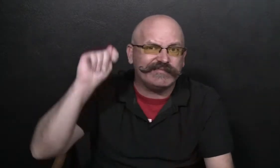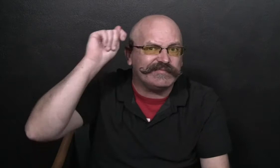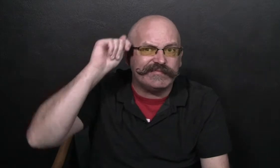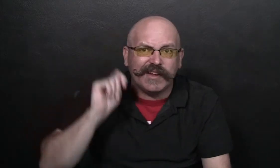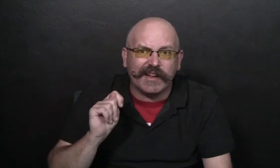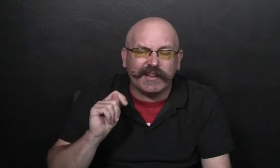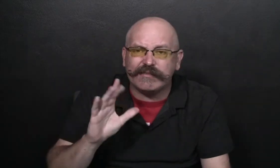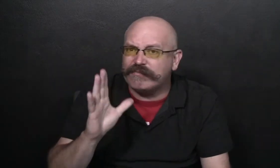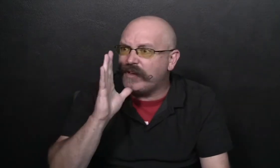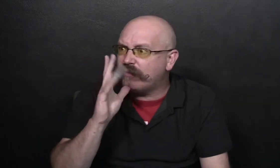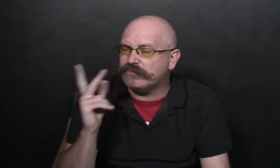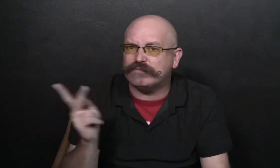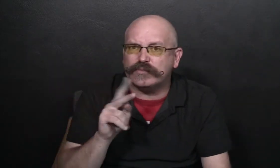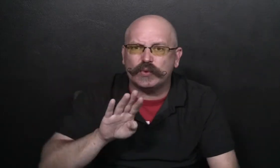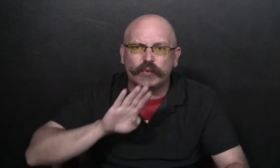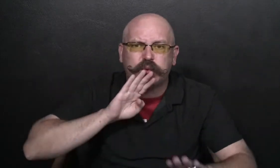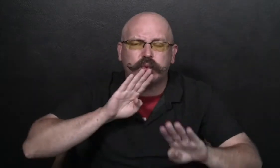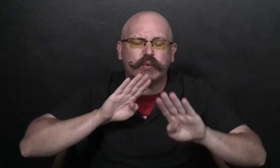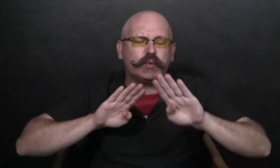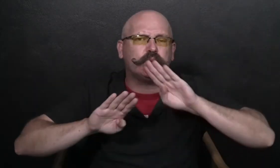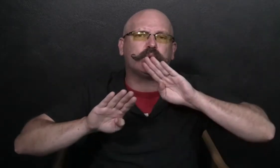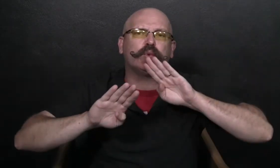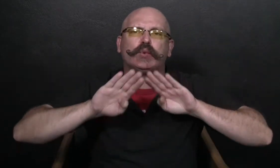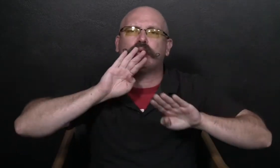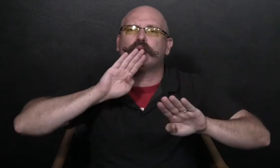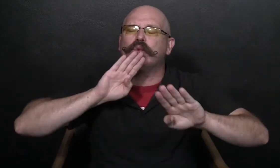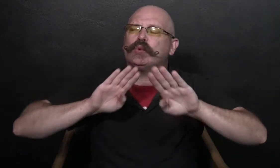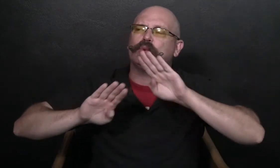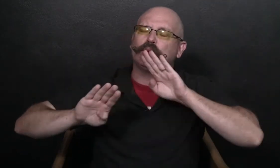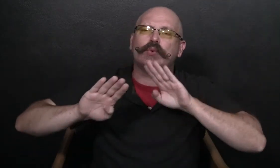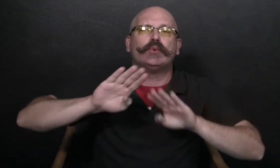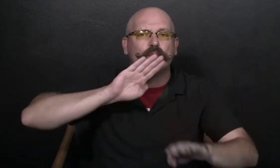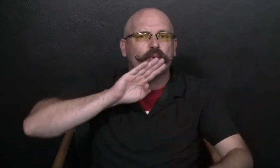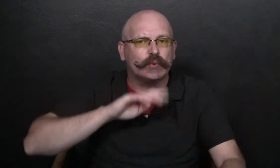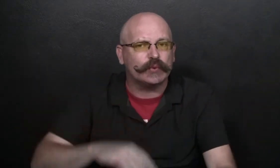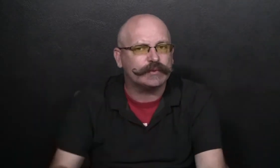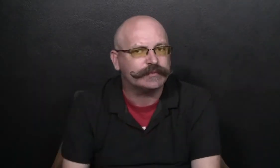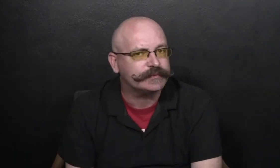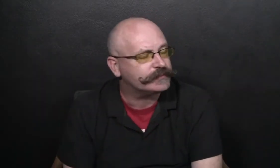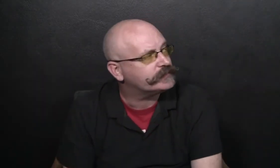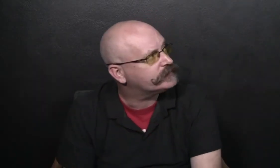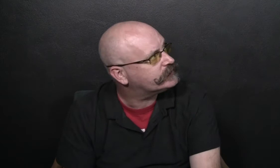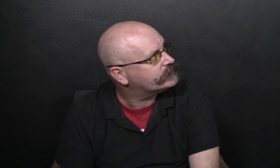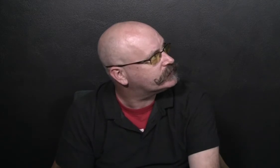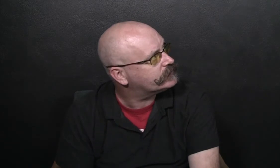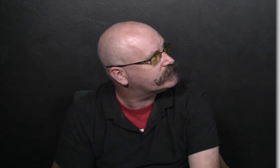other times, both Trinka and her mom ended up feeling very frustrated.